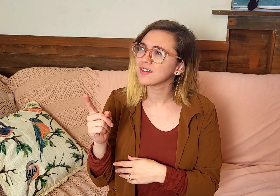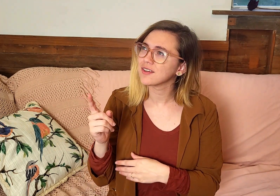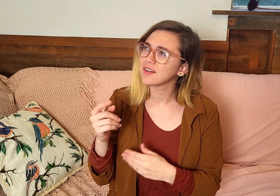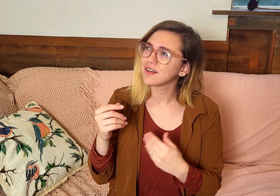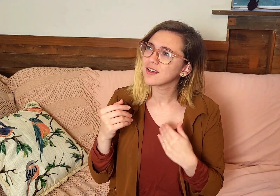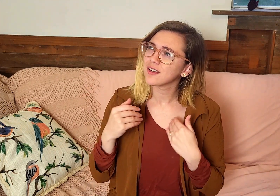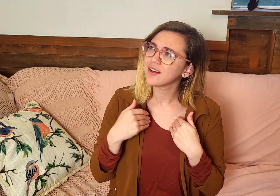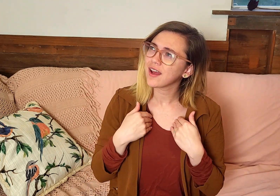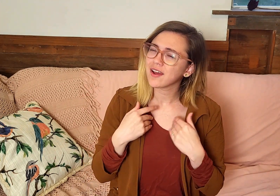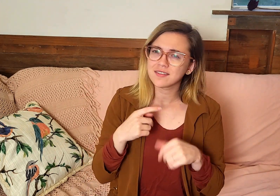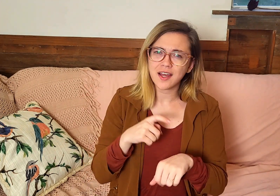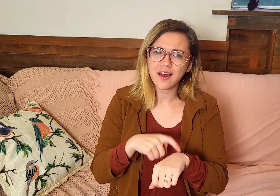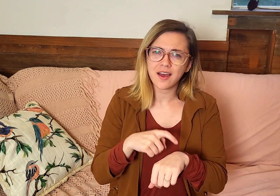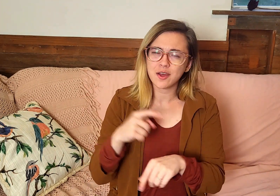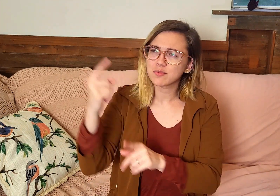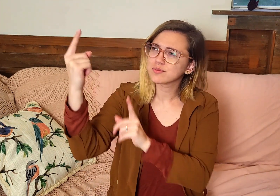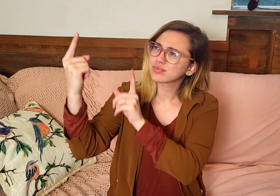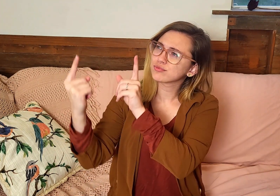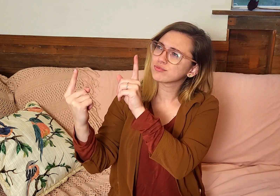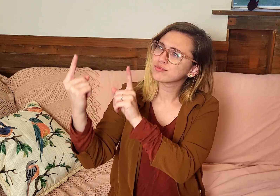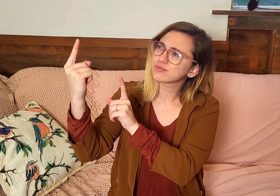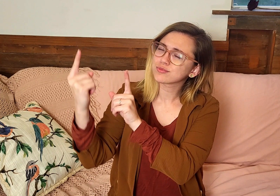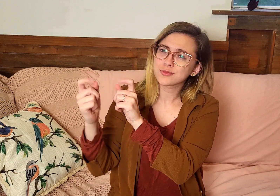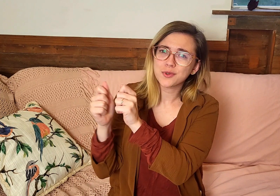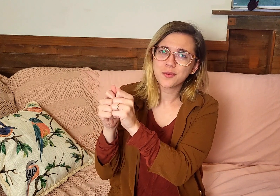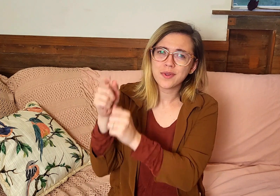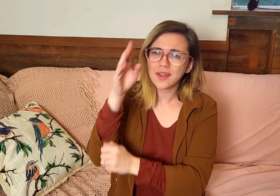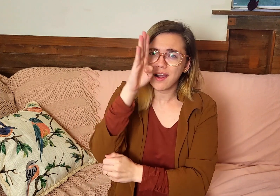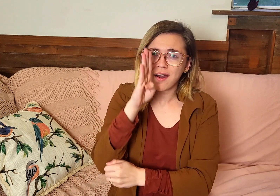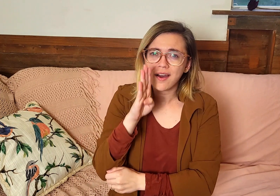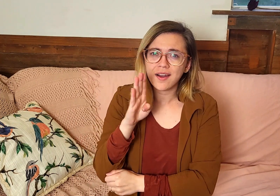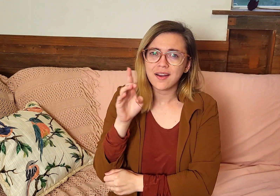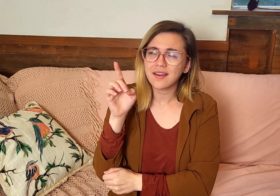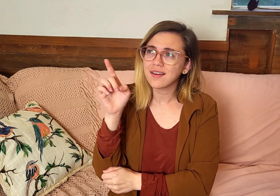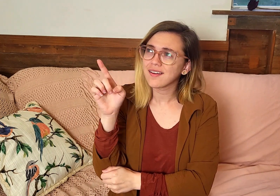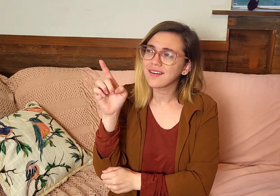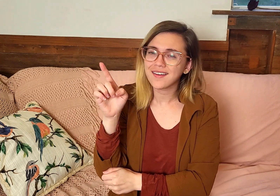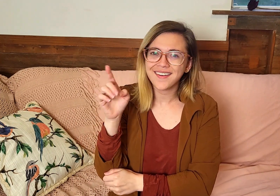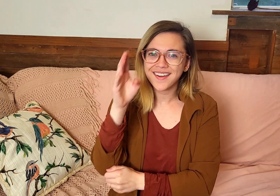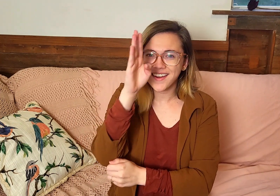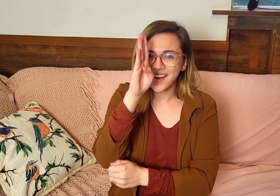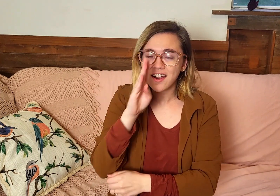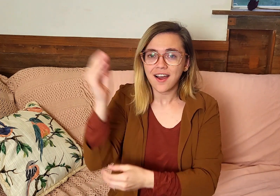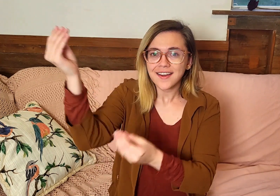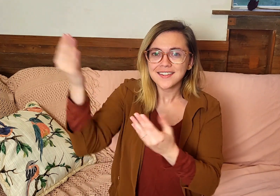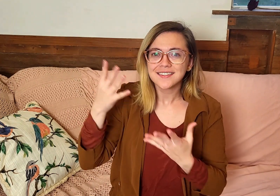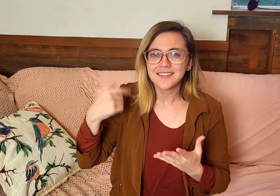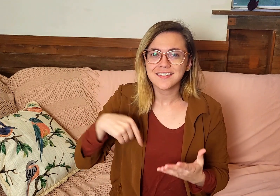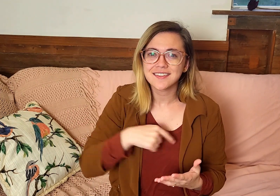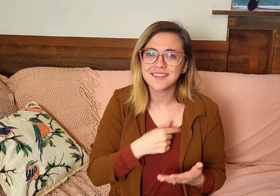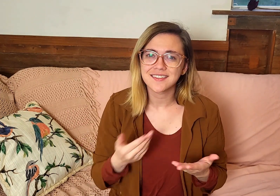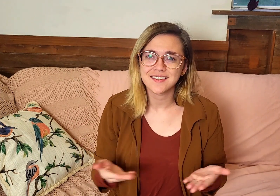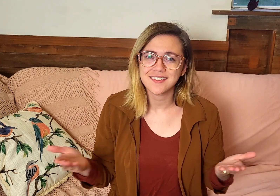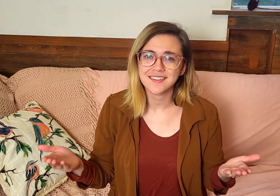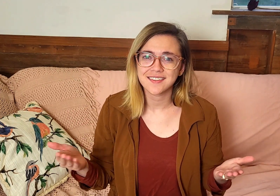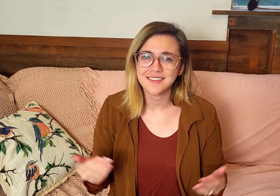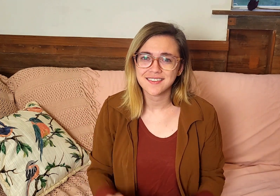you are able to have one-on-one time with God. And God will reveal to us things.